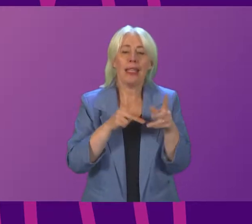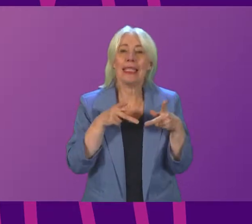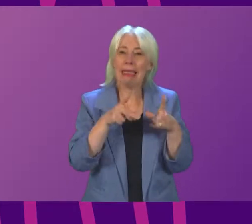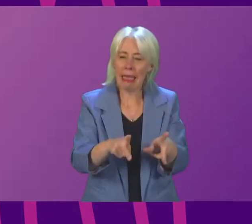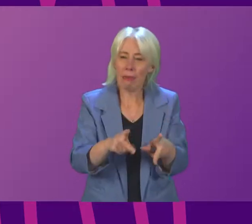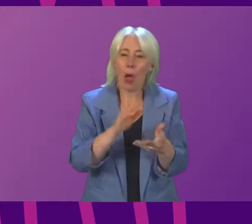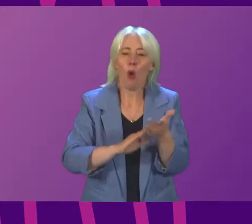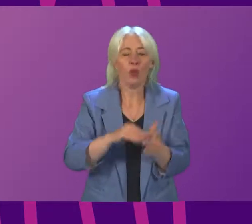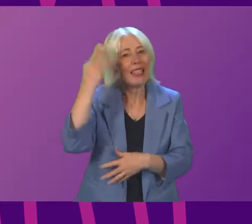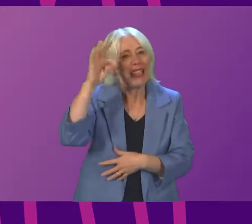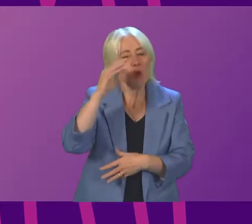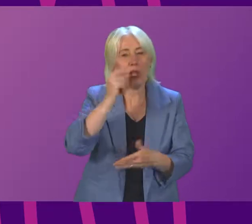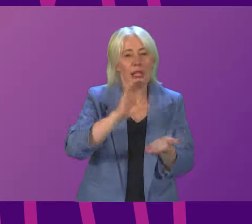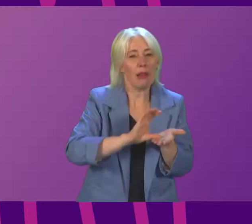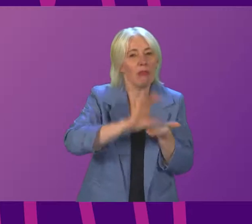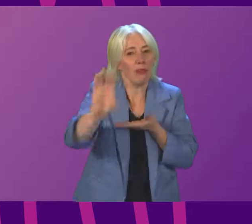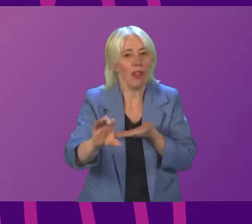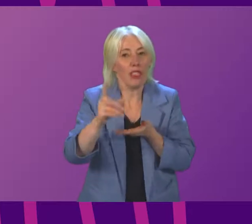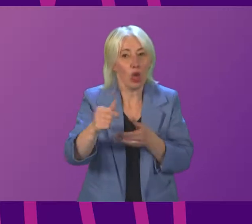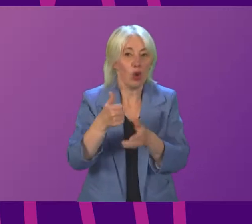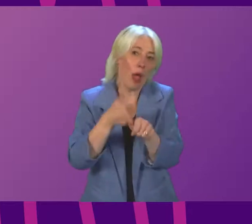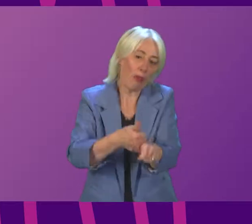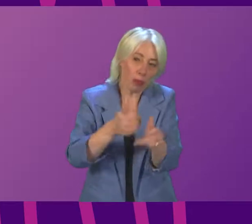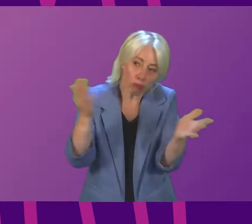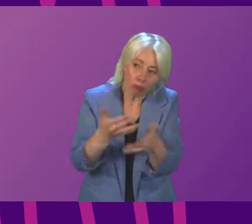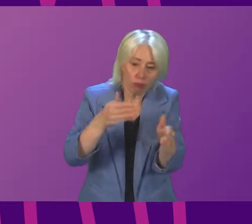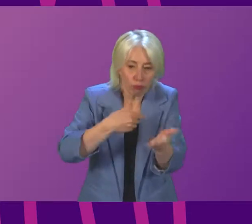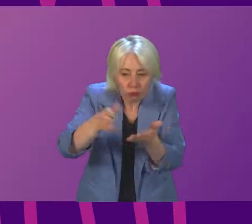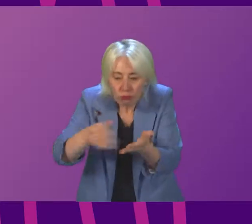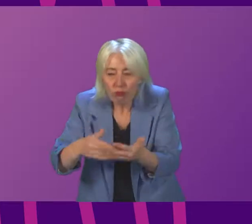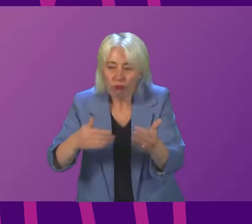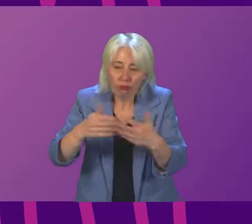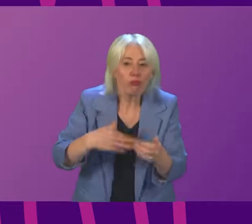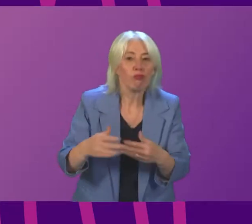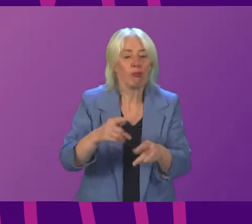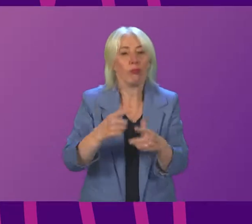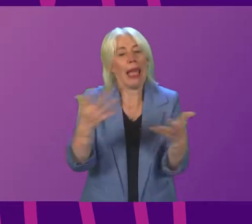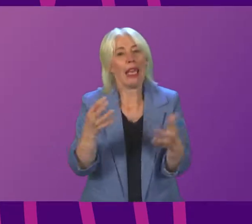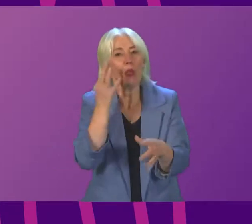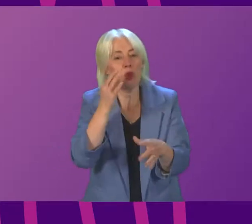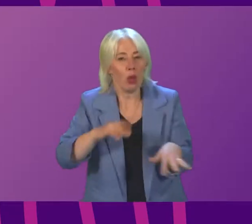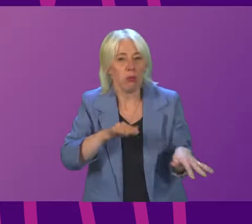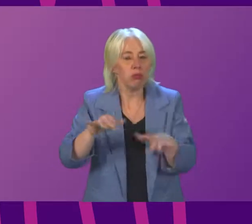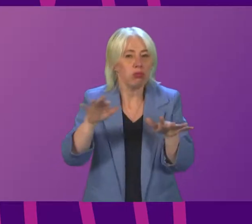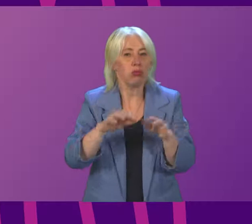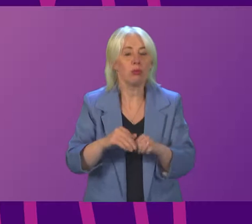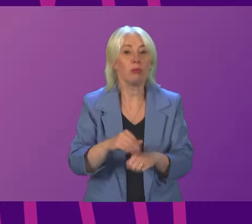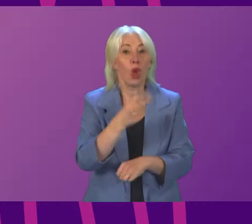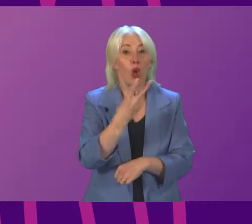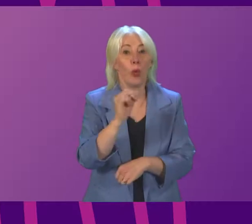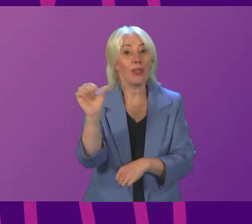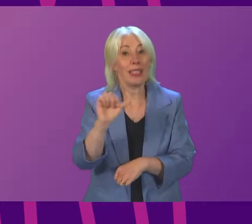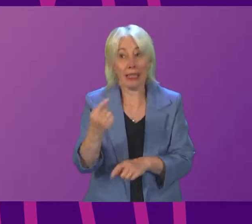incurred with clean-ups over and above a threshold, we should be going further. In 2016, the Cabinet Secretary himself